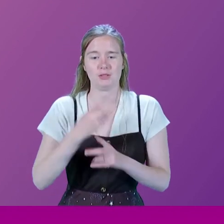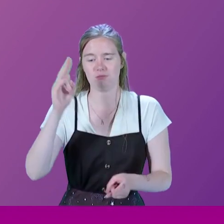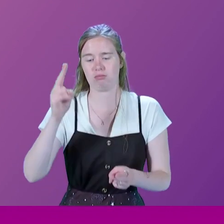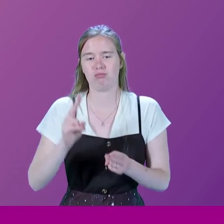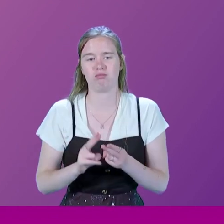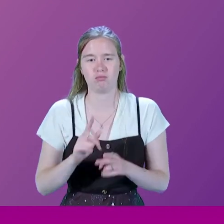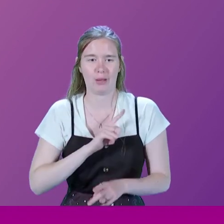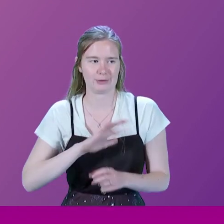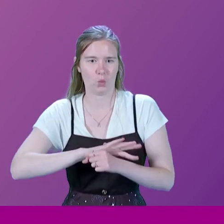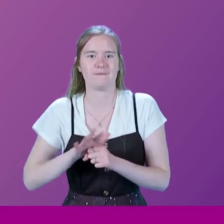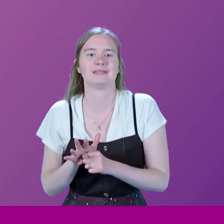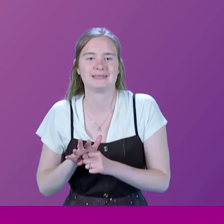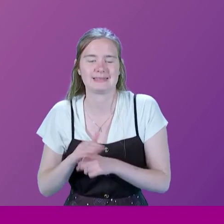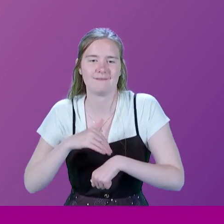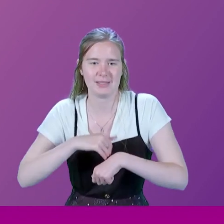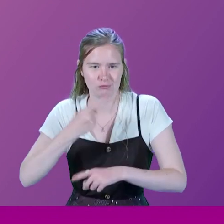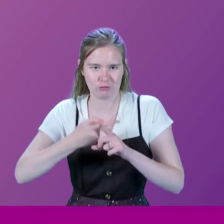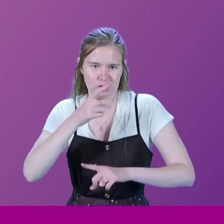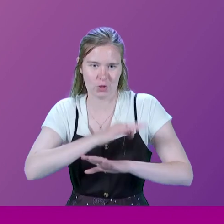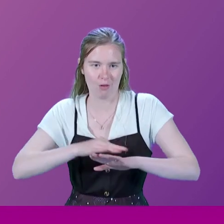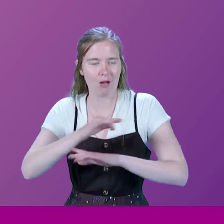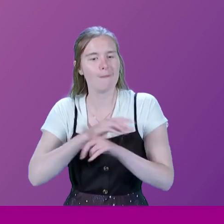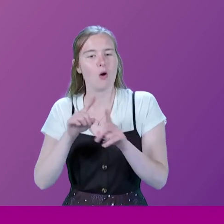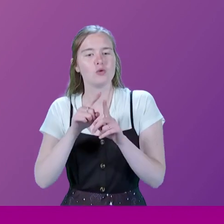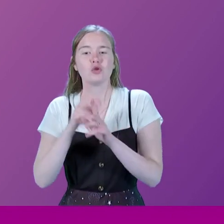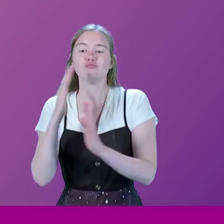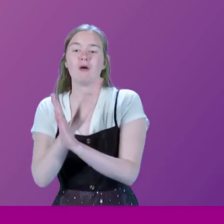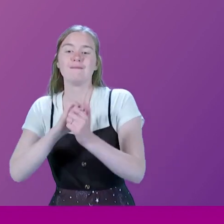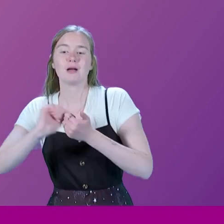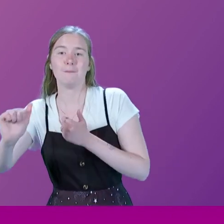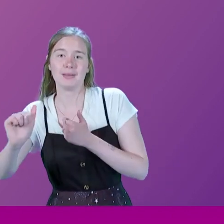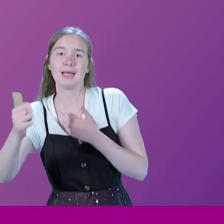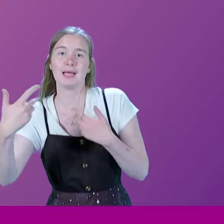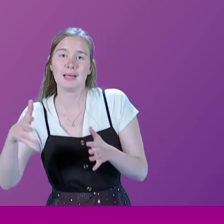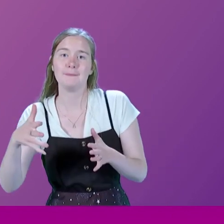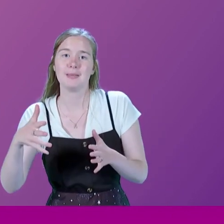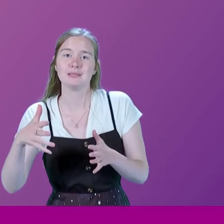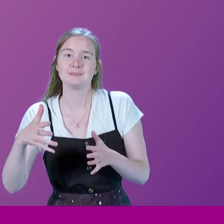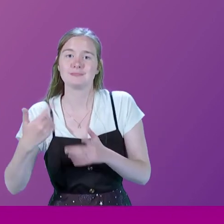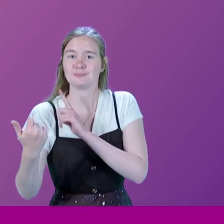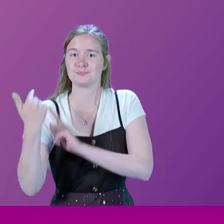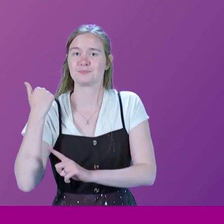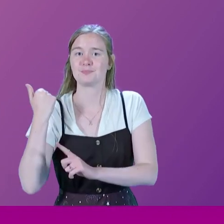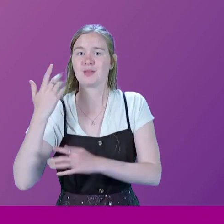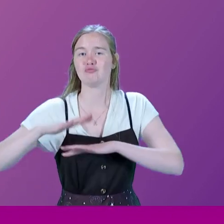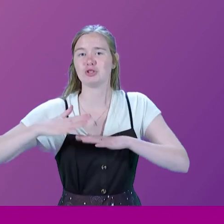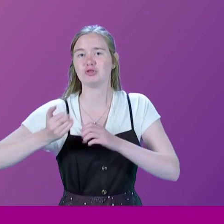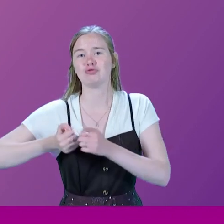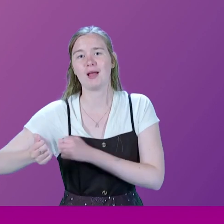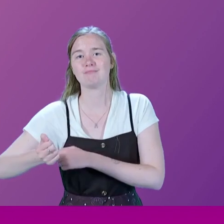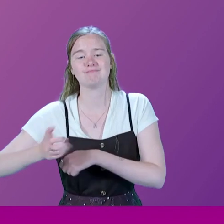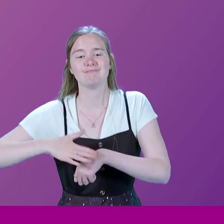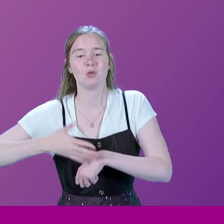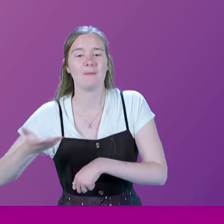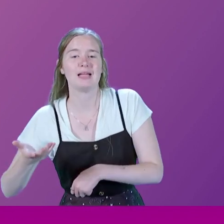after COVID. And also because I think now the private companies are where British Rail used to be, which is that they don't care